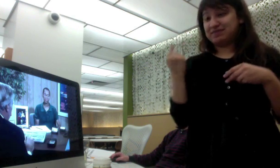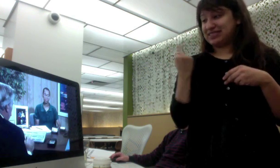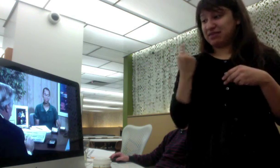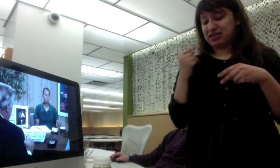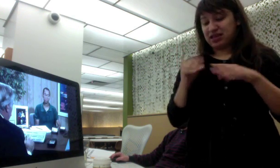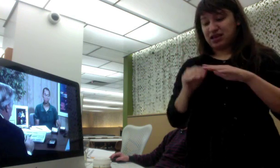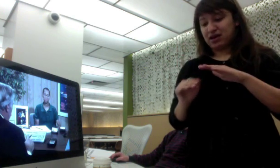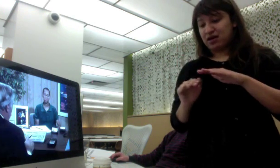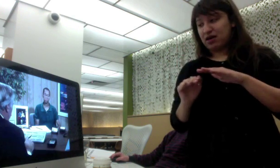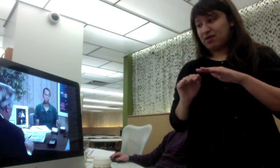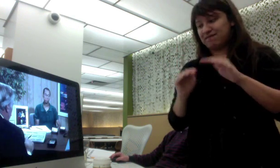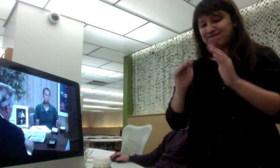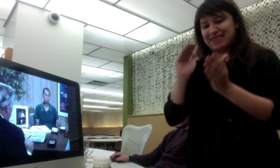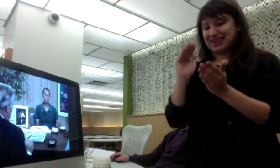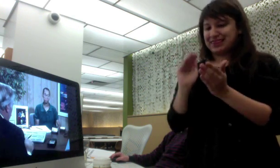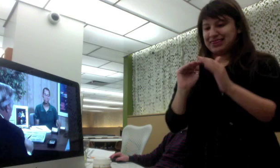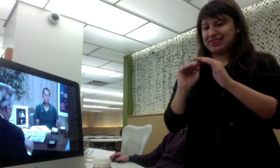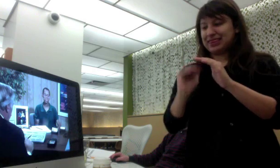Okay.